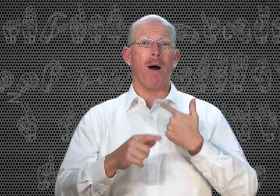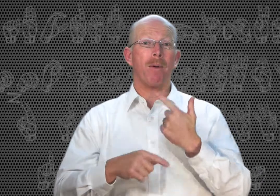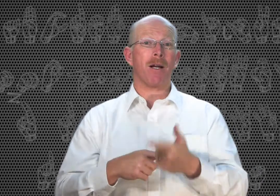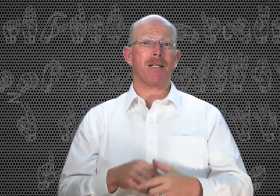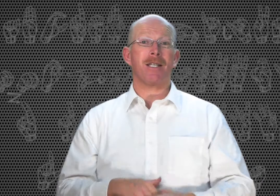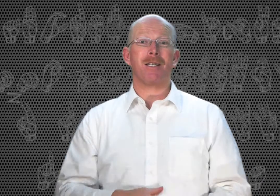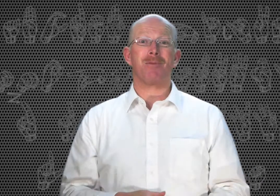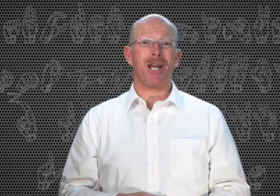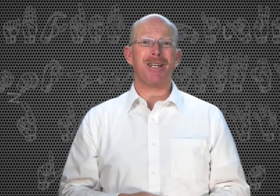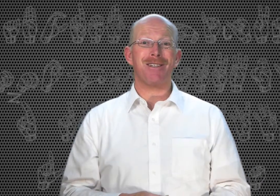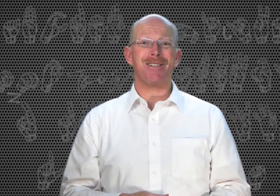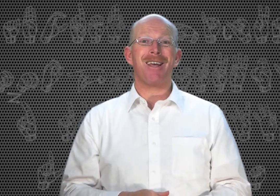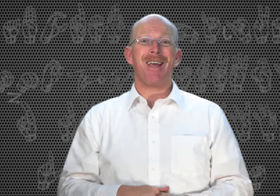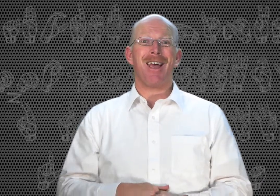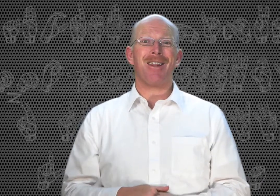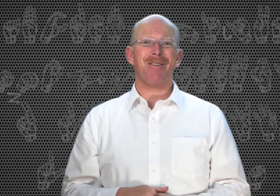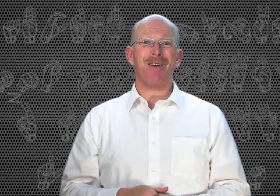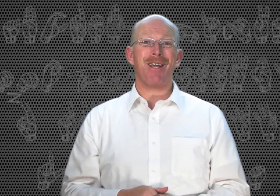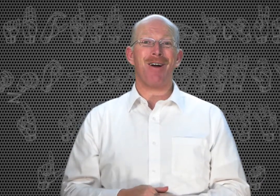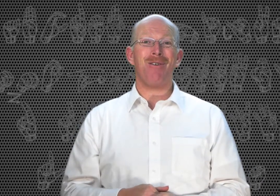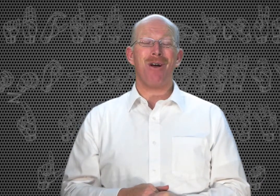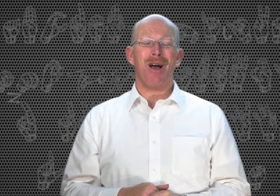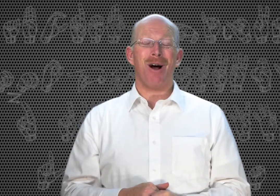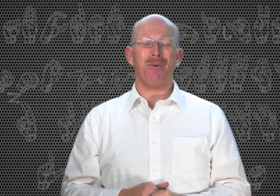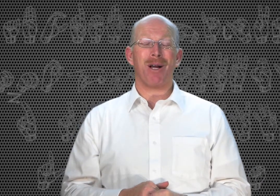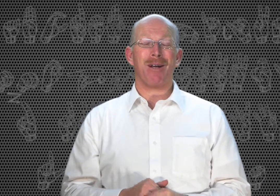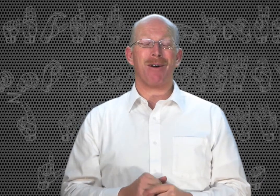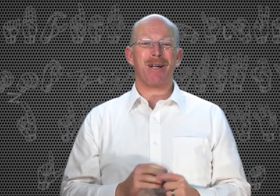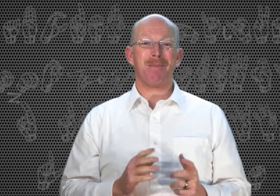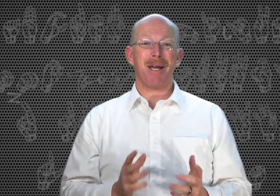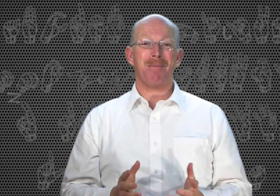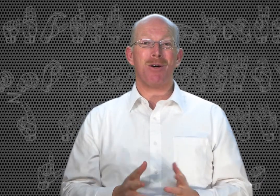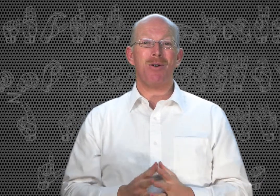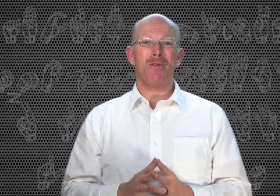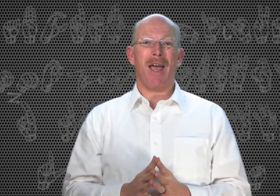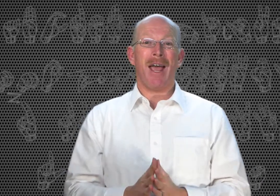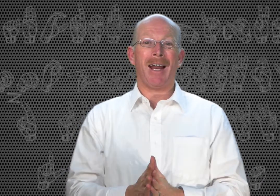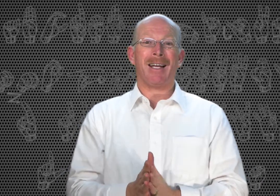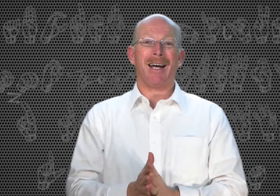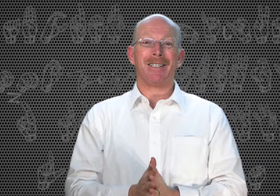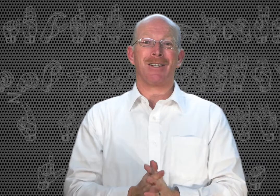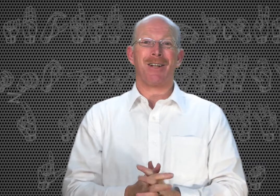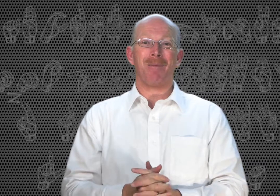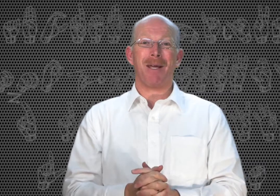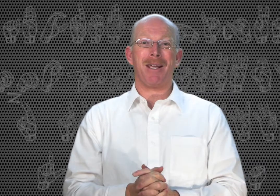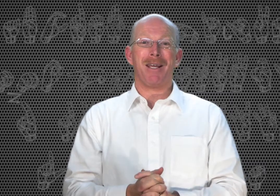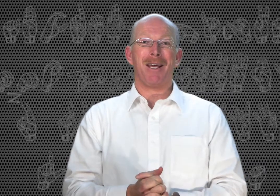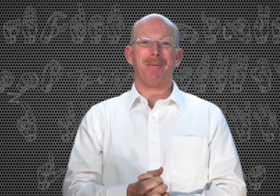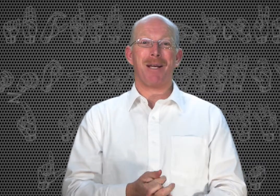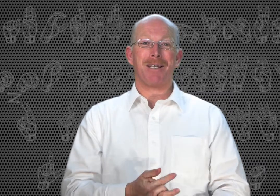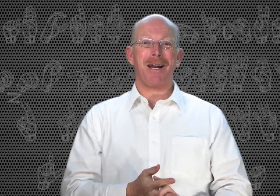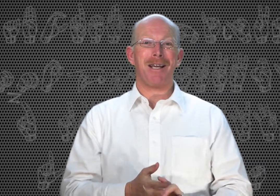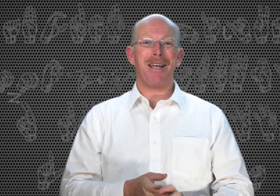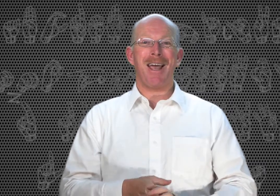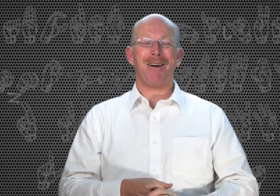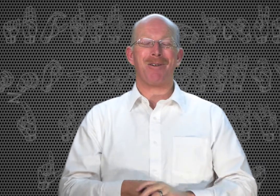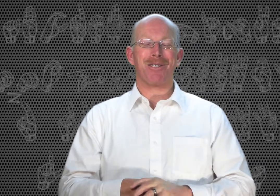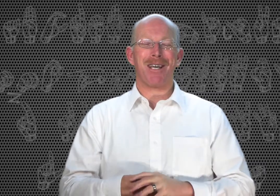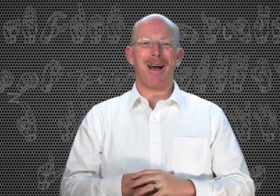probably going to see some changes in the video. We're getting ready to make a move. And so it'll be exciting. And we'll see